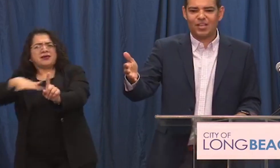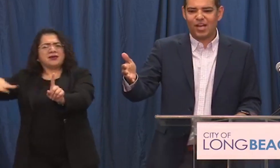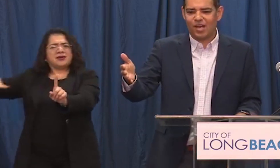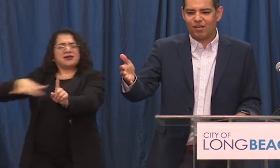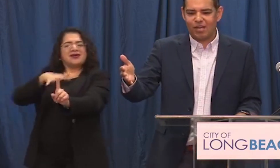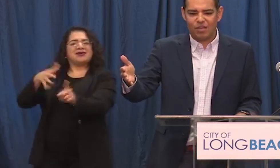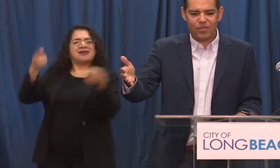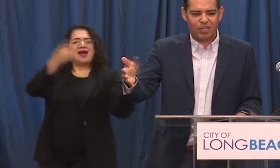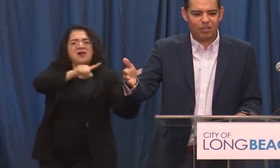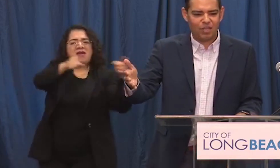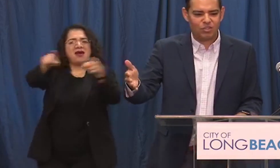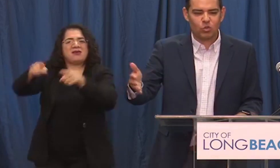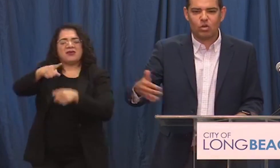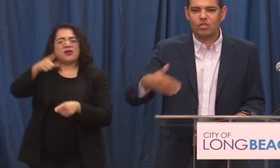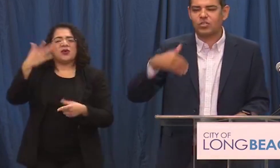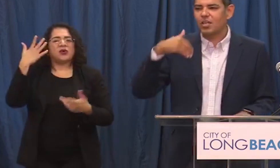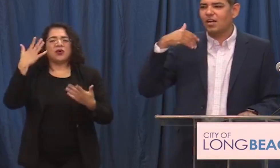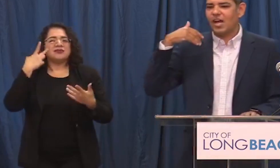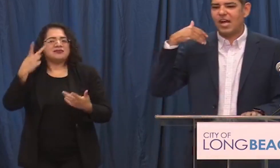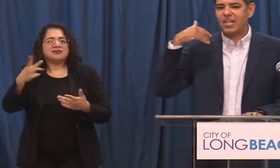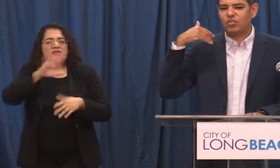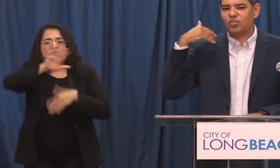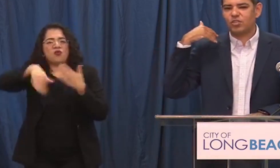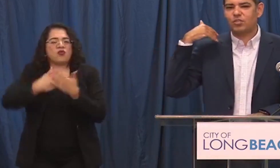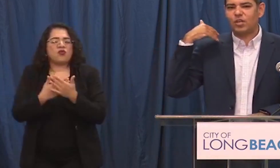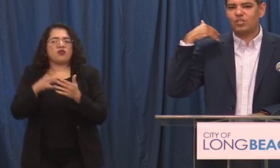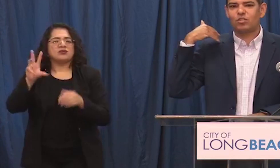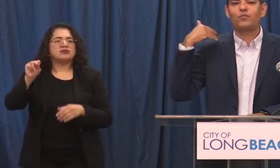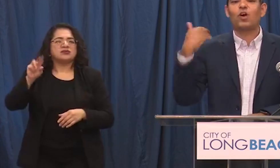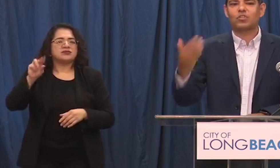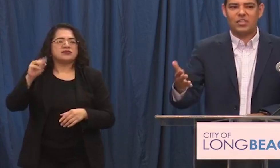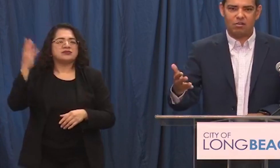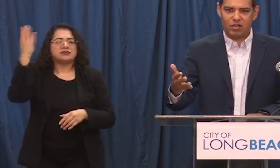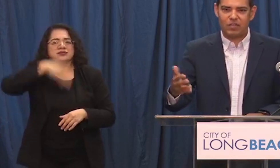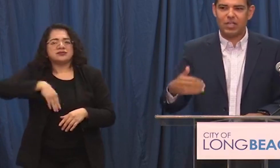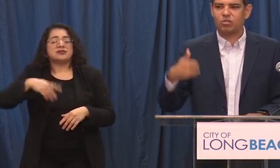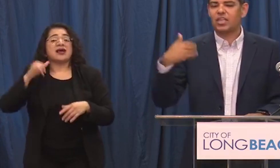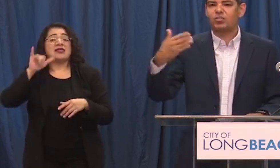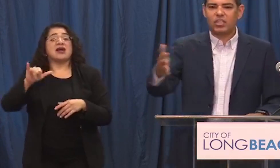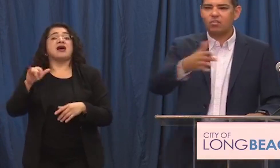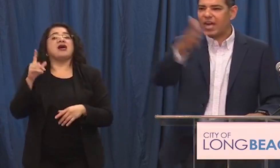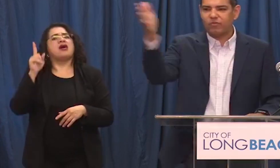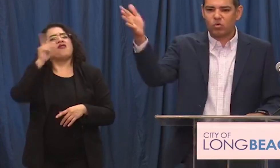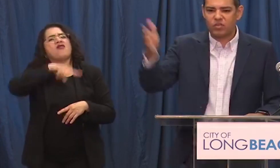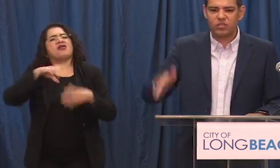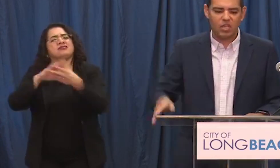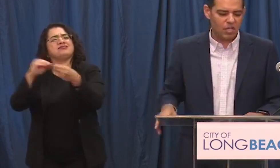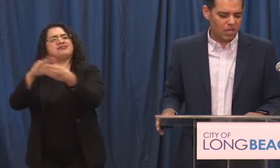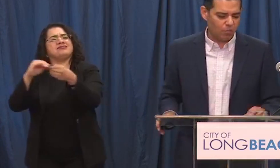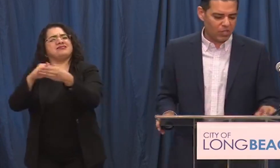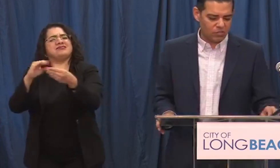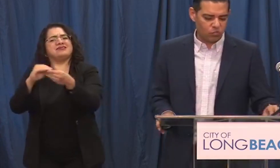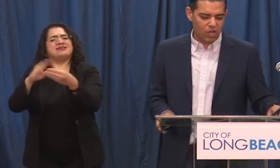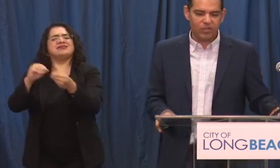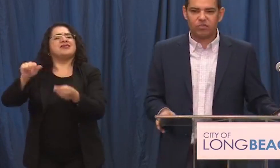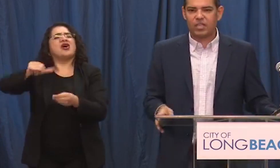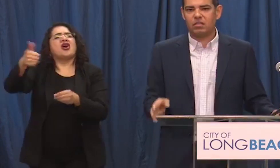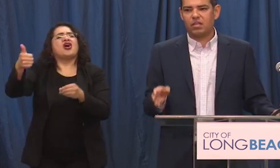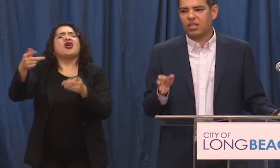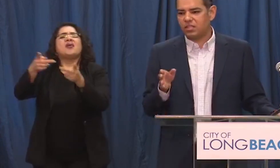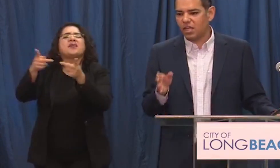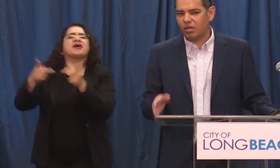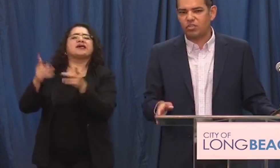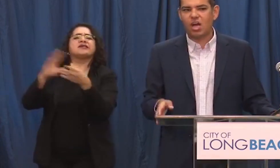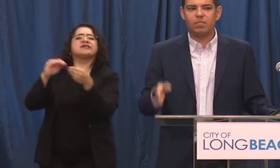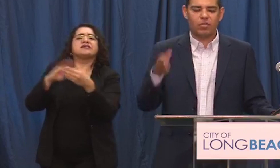protecting uh uh the uh stores uh is just it's just a false narrative and you hear that of course in other places as well they